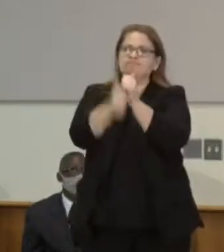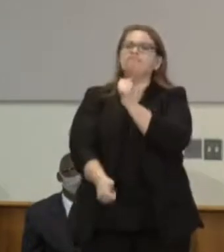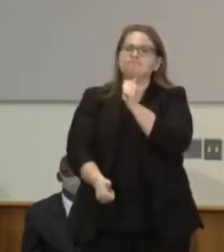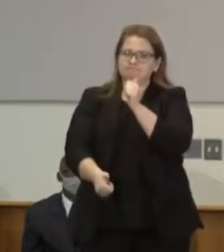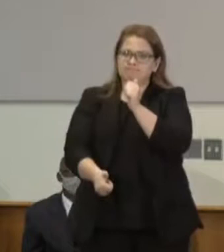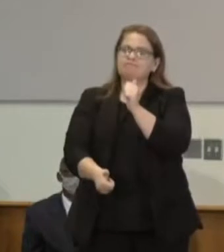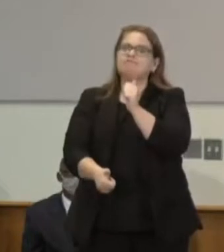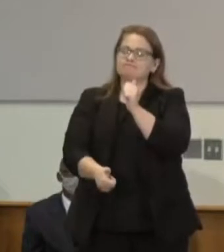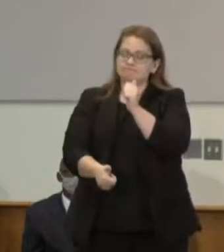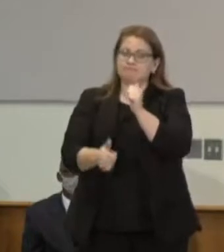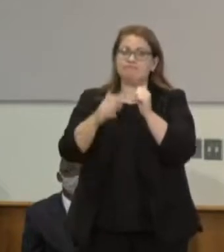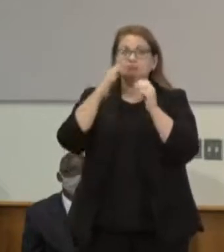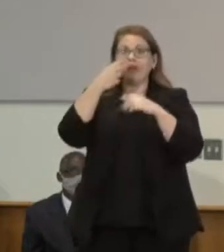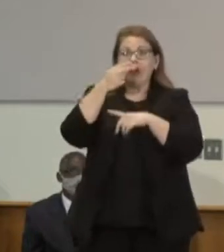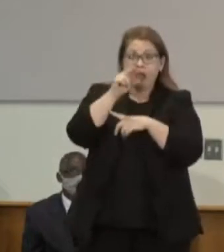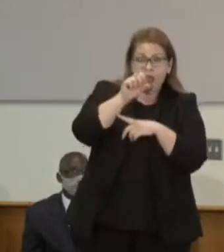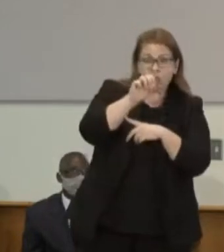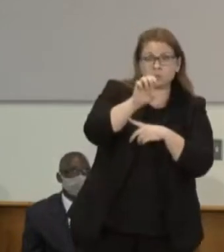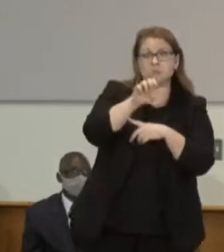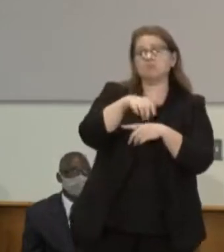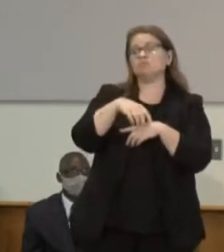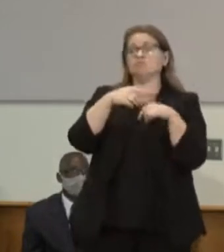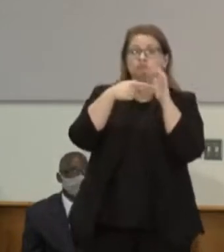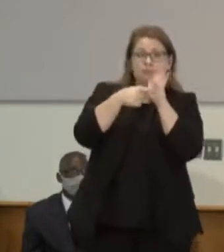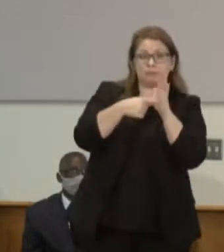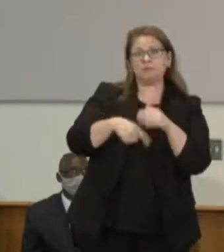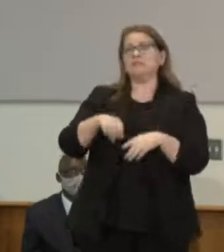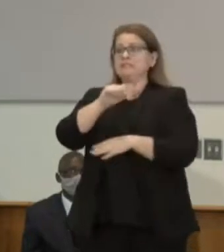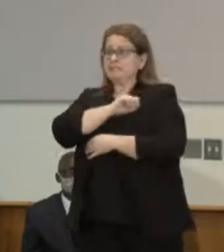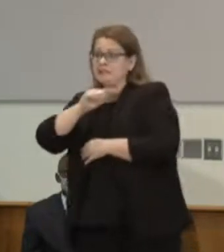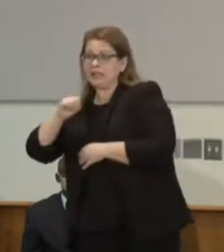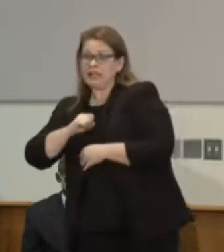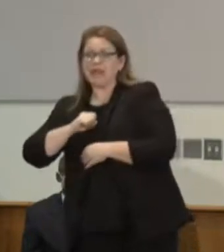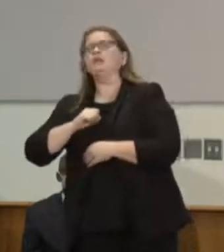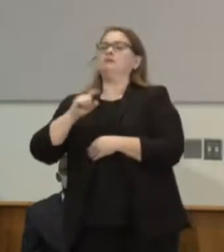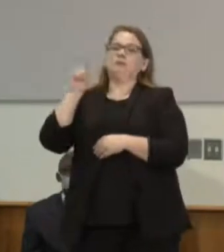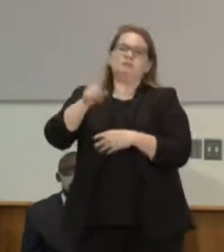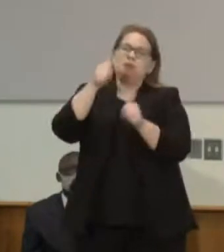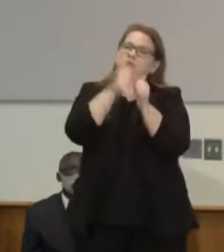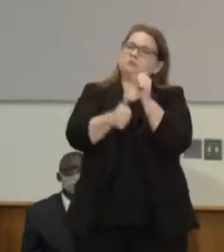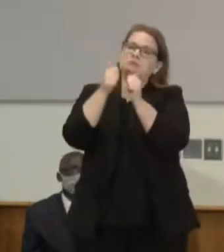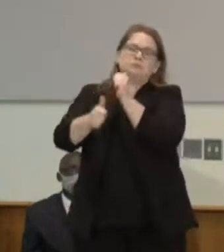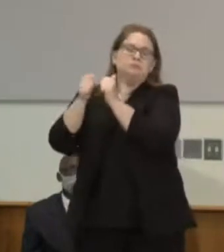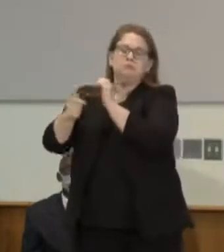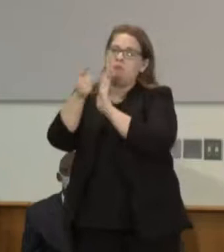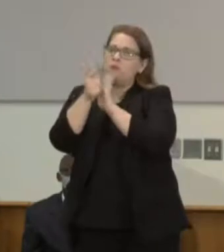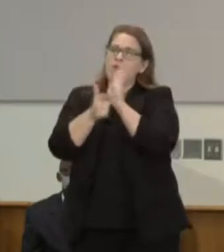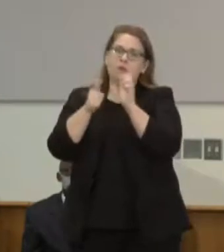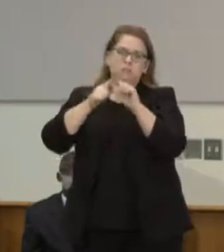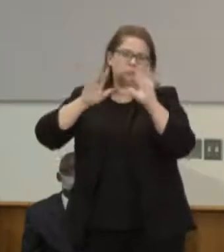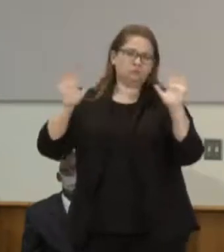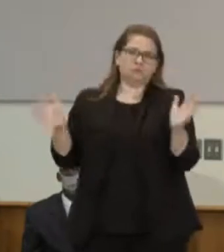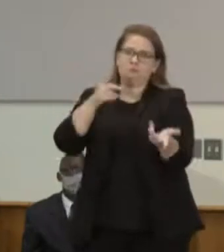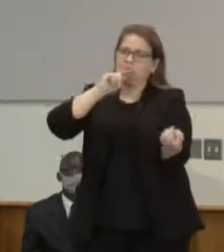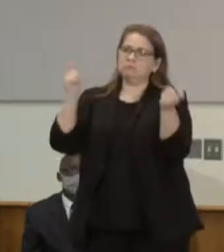is all about that. and we are asking our senators who pride themselves on